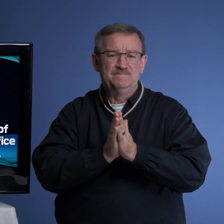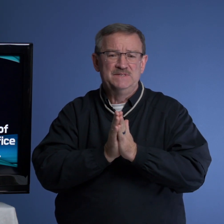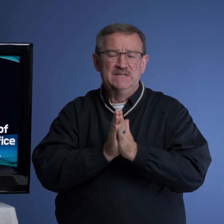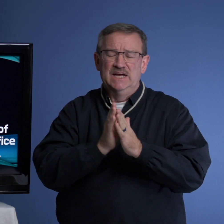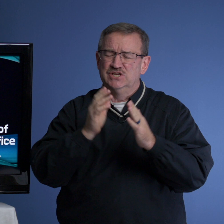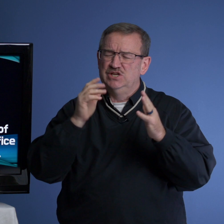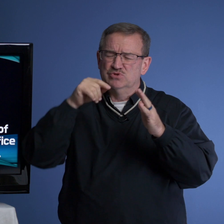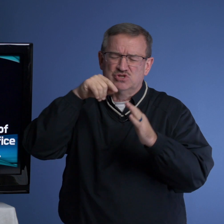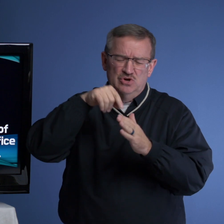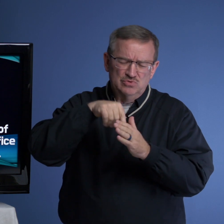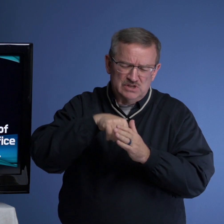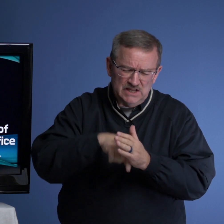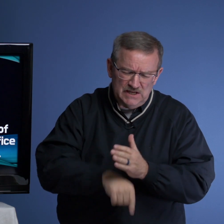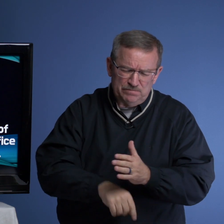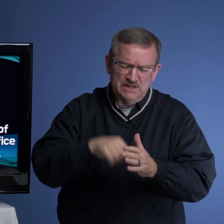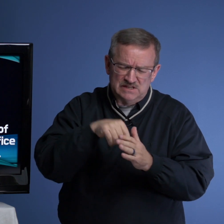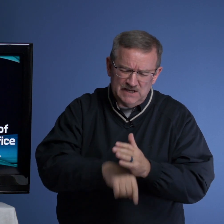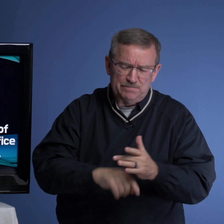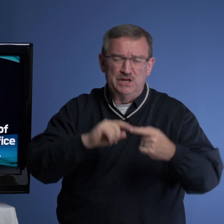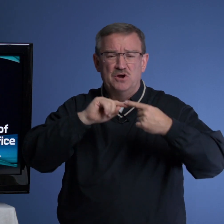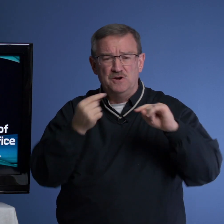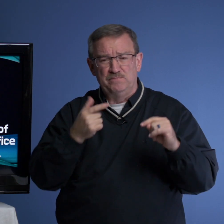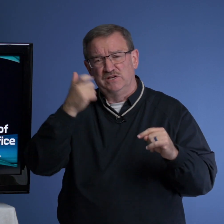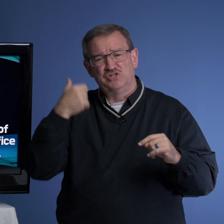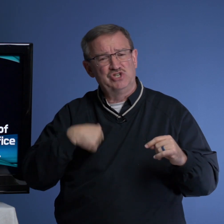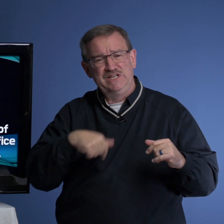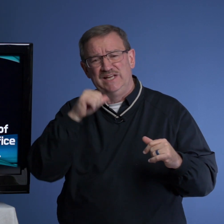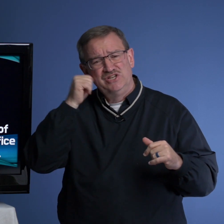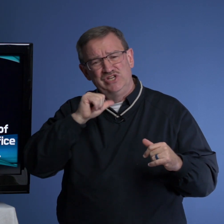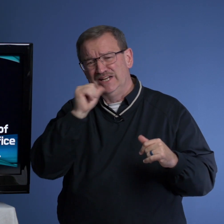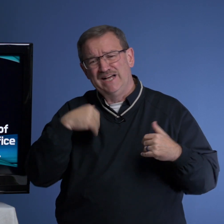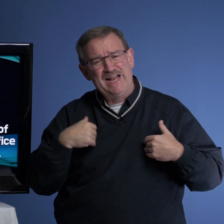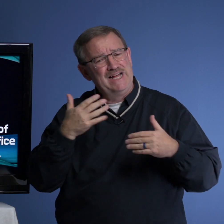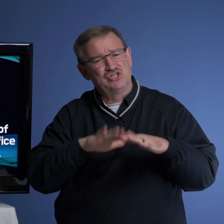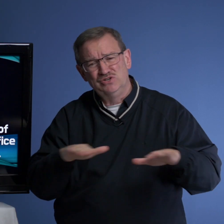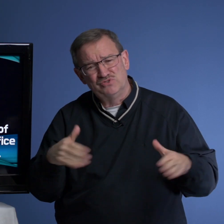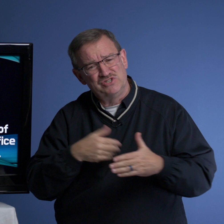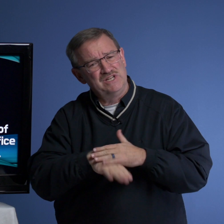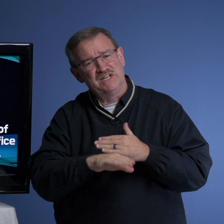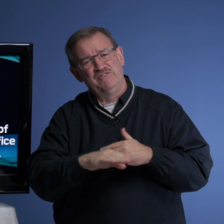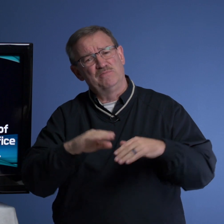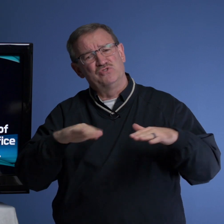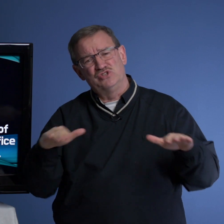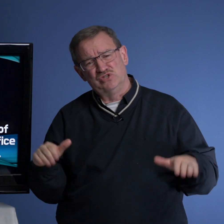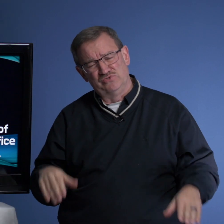And she was so deeply, deeply hurt because she had not had children. She had not given birth to children.